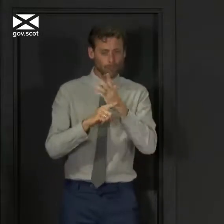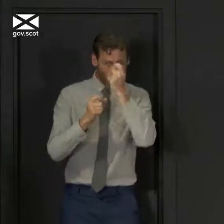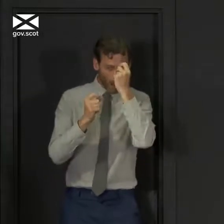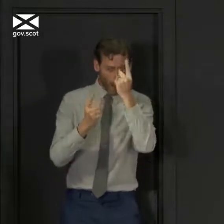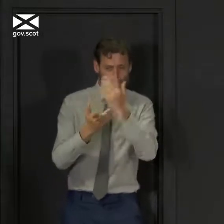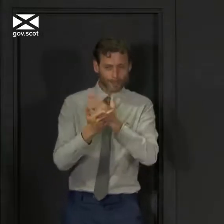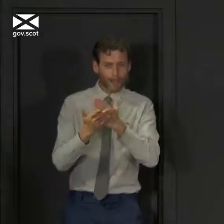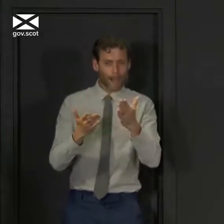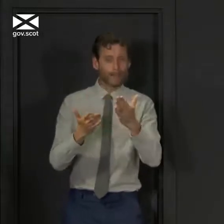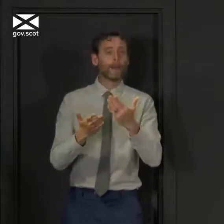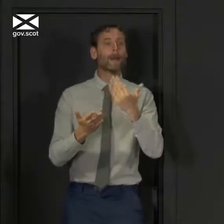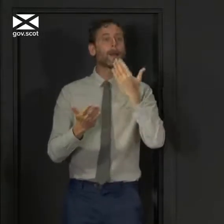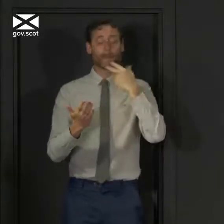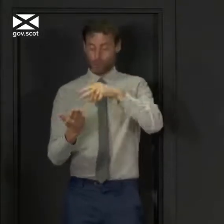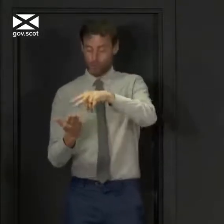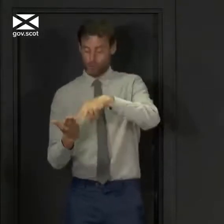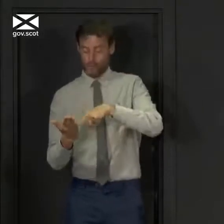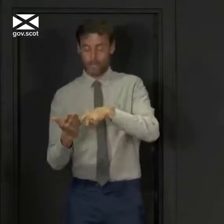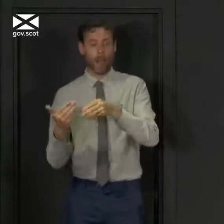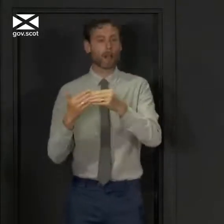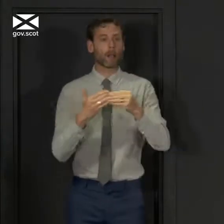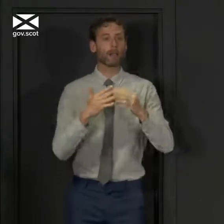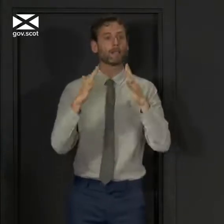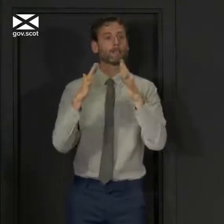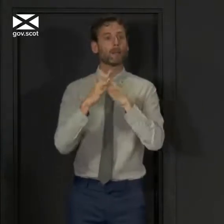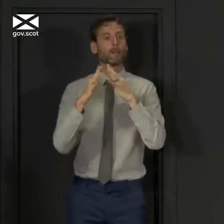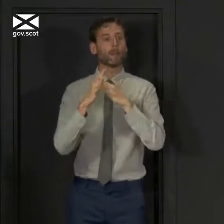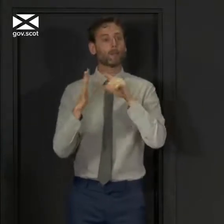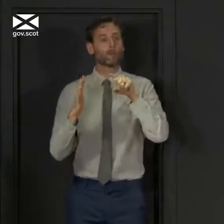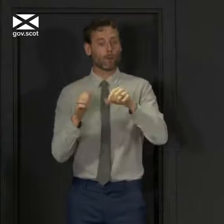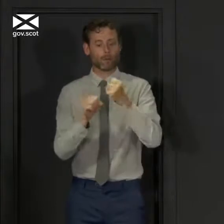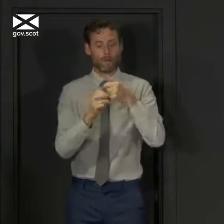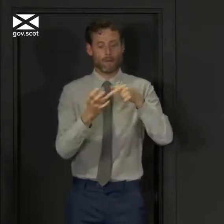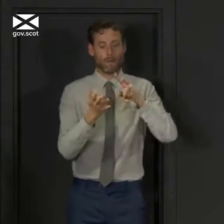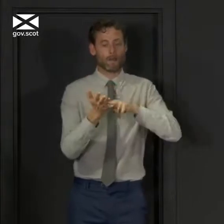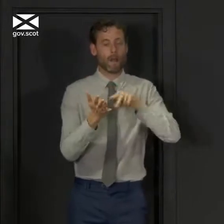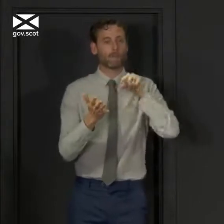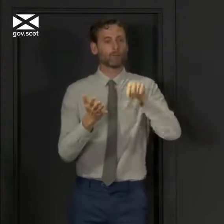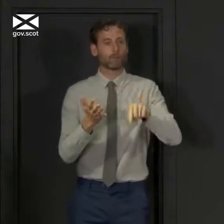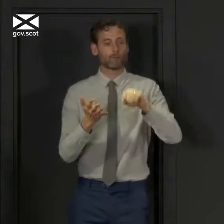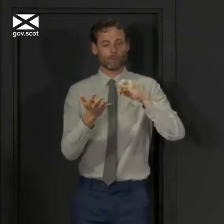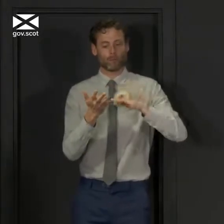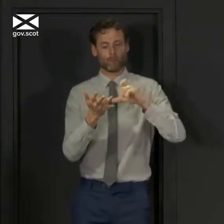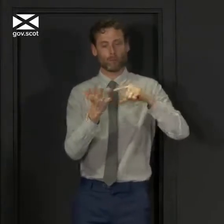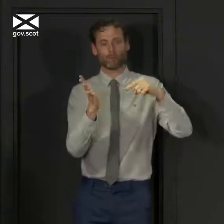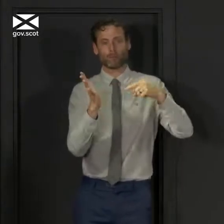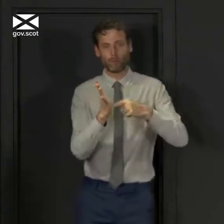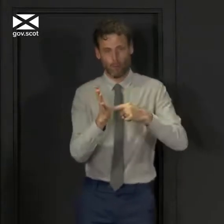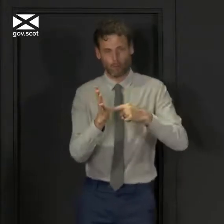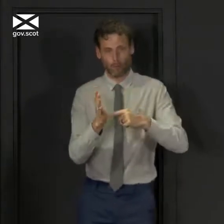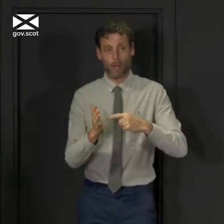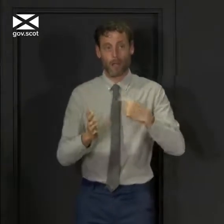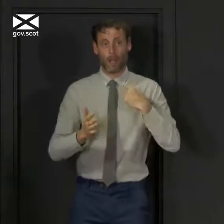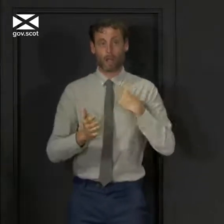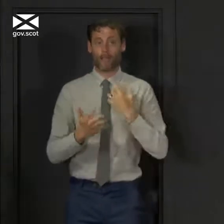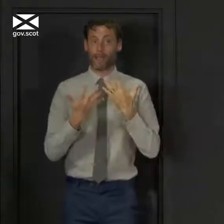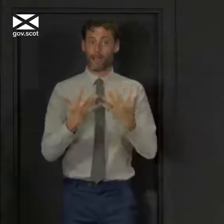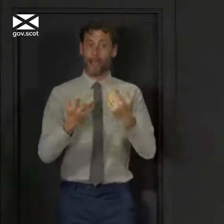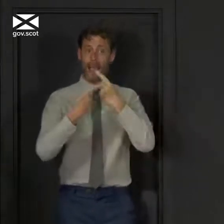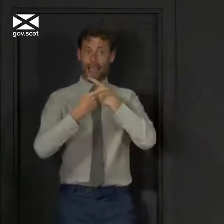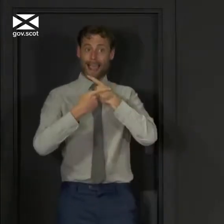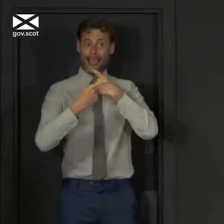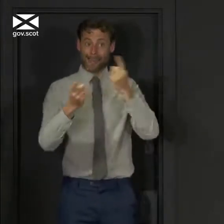the guidance that you will find at www.gov.scot. What I have announced today are